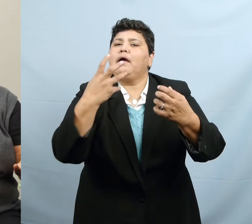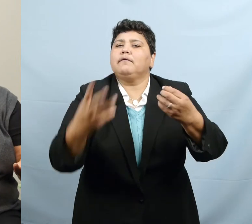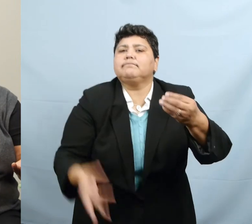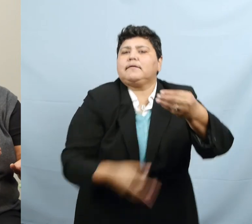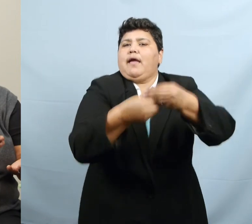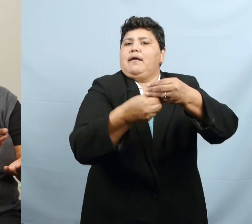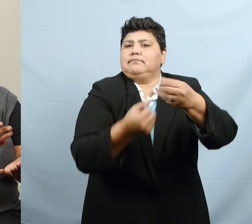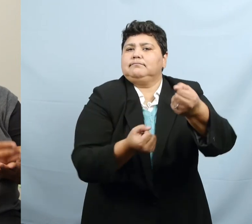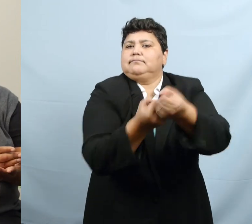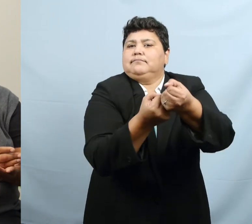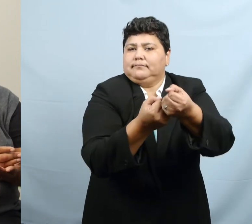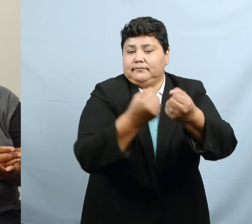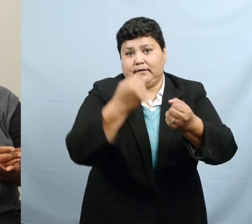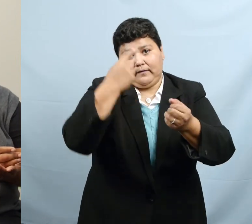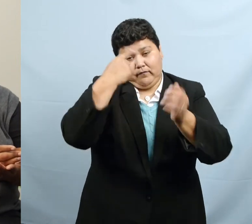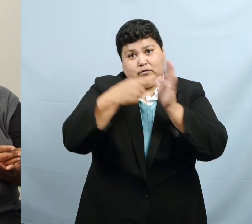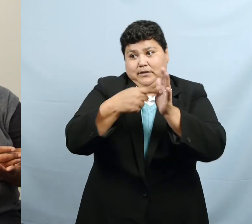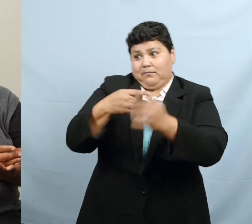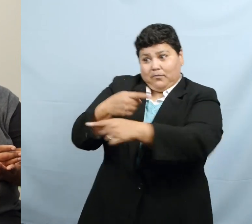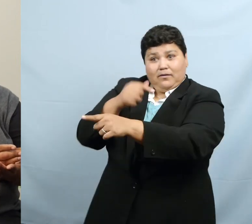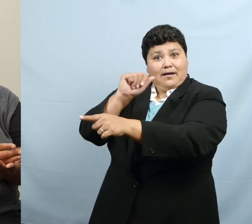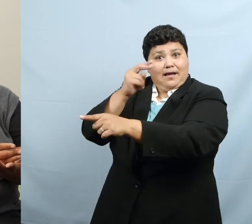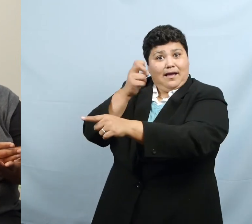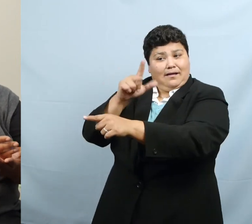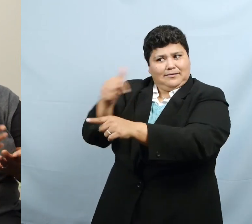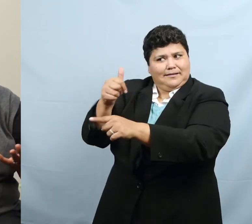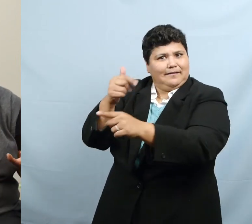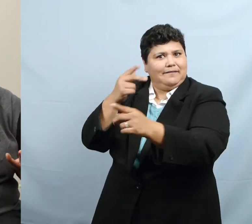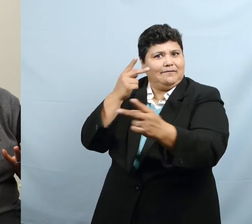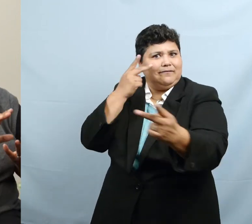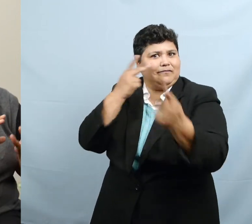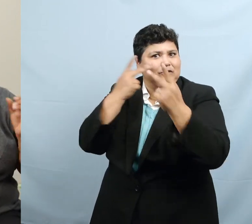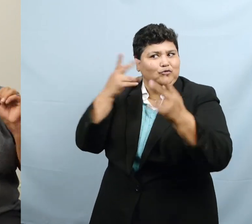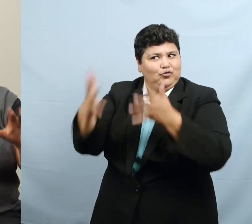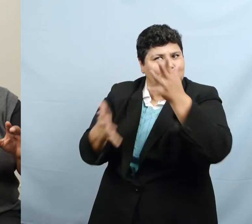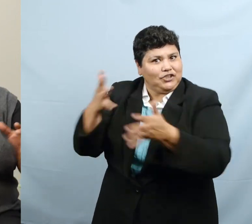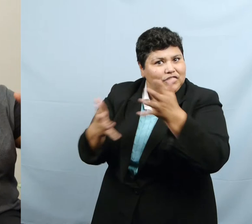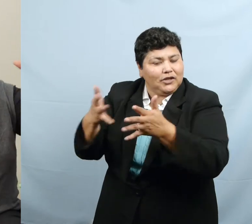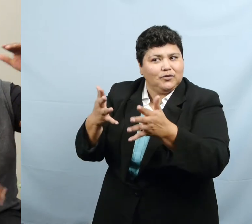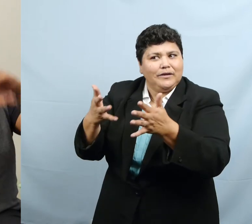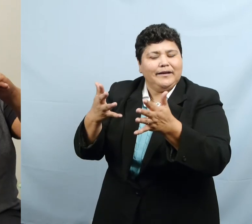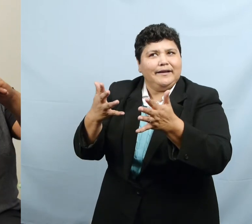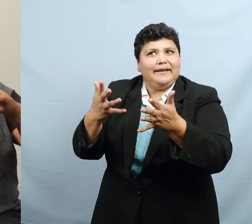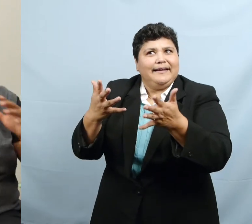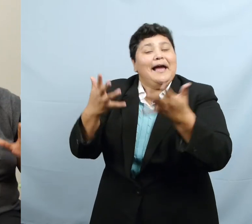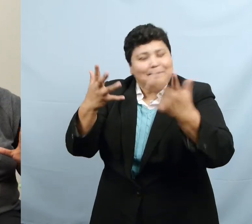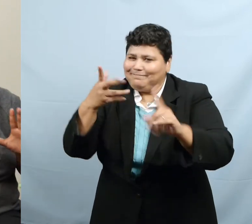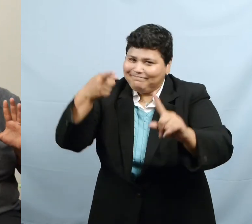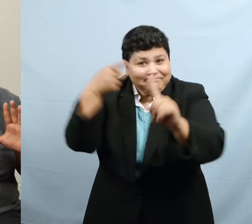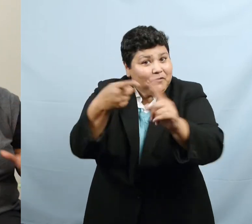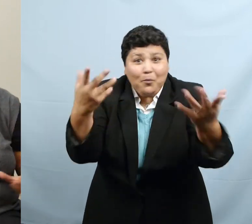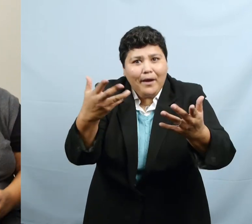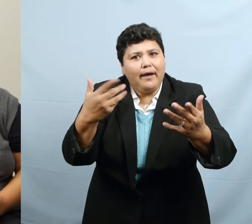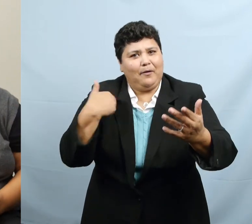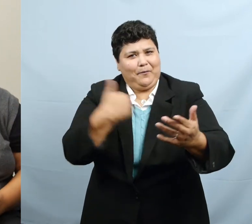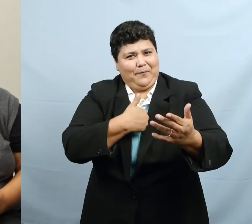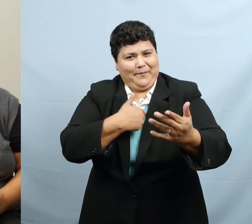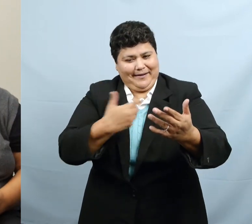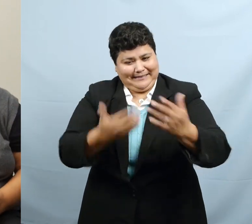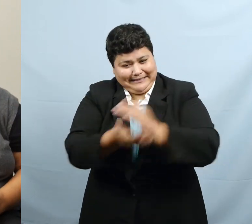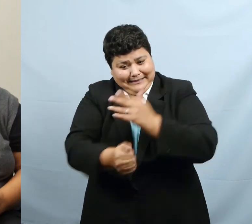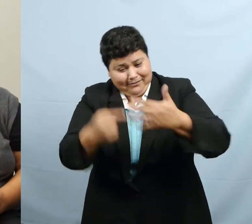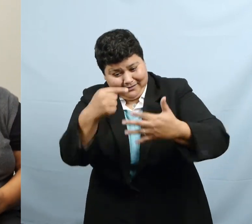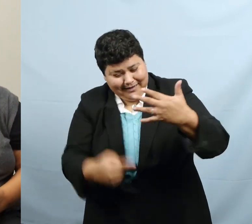especially someone like Angel who's visual gestural, I want to, again, it's about maximizing all of our